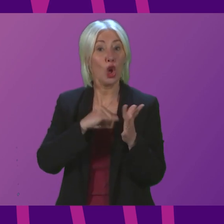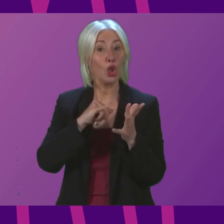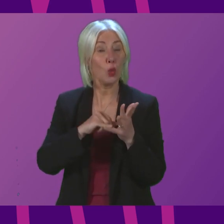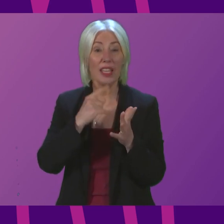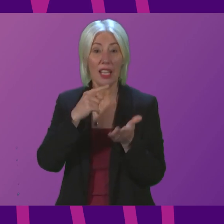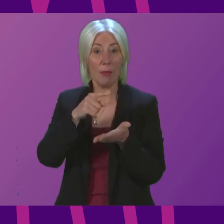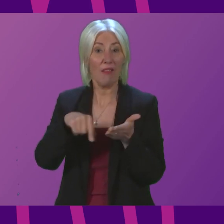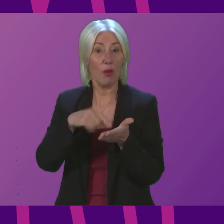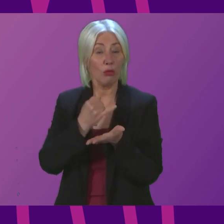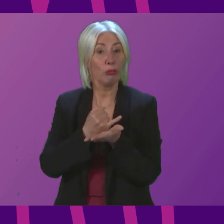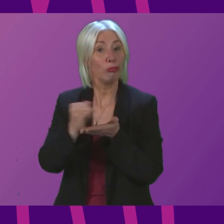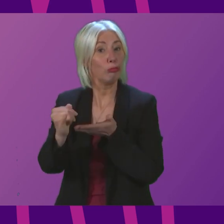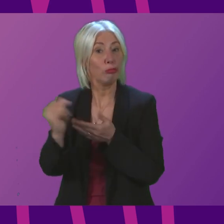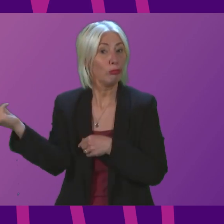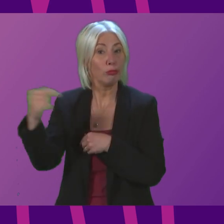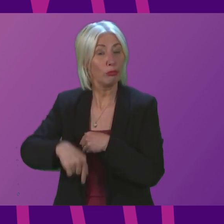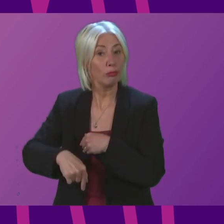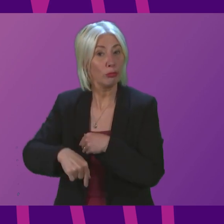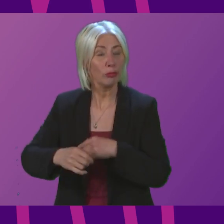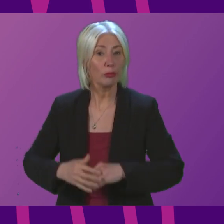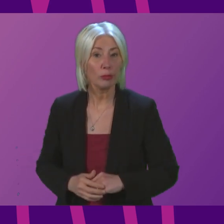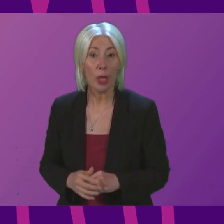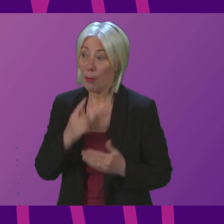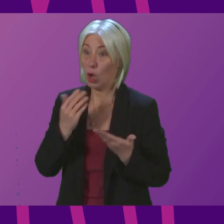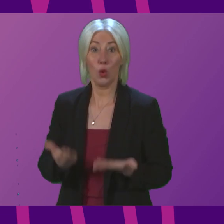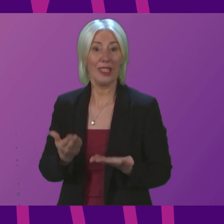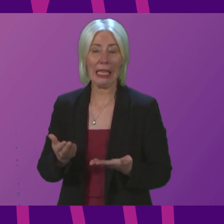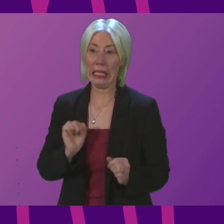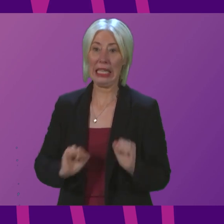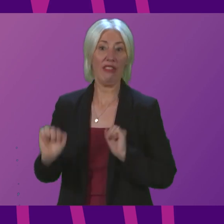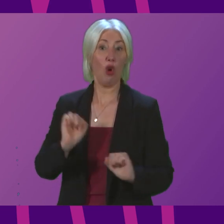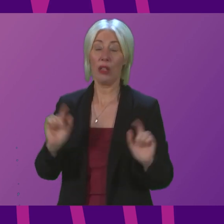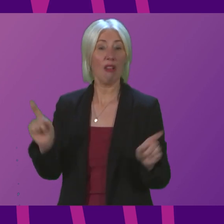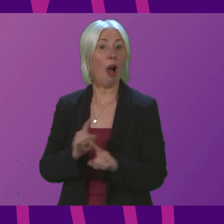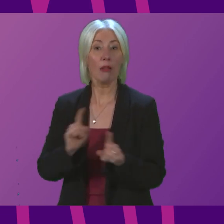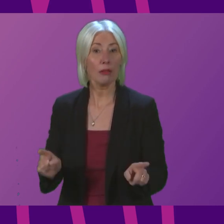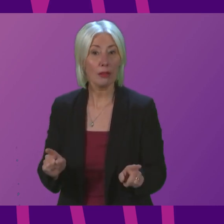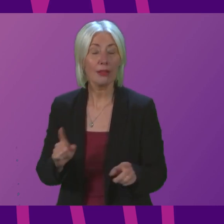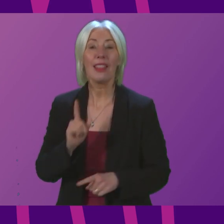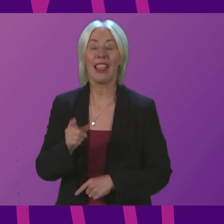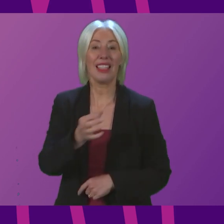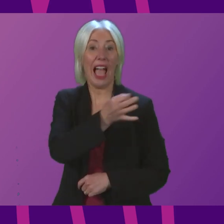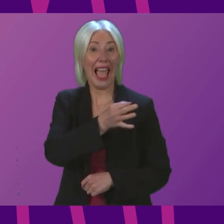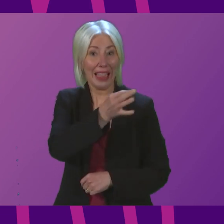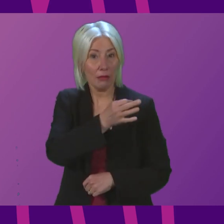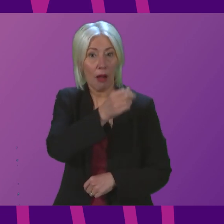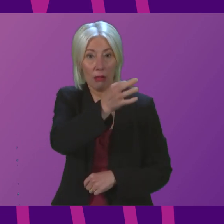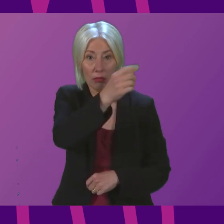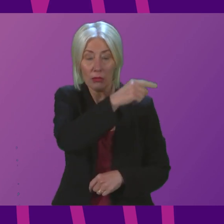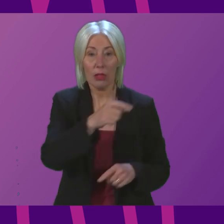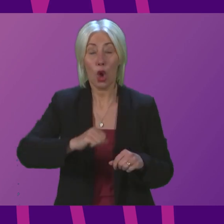voted against coming to this Parliament. But today he can't avoid the questions that islanders and Scottish